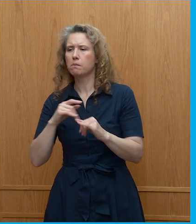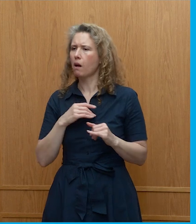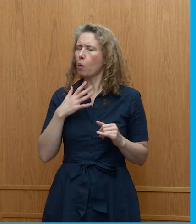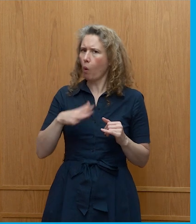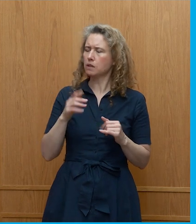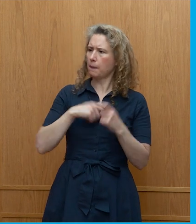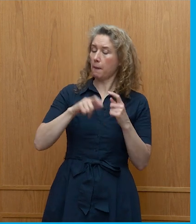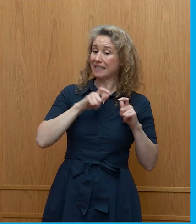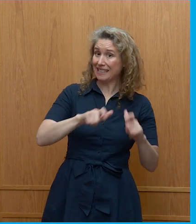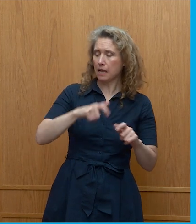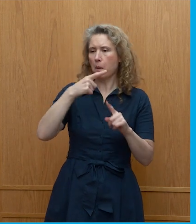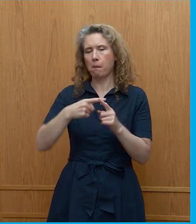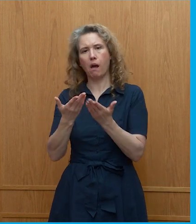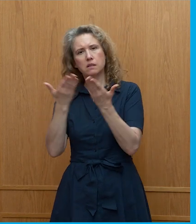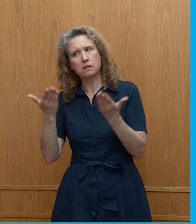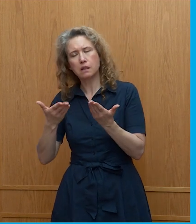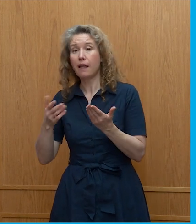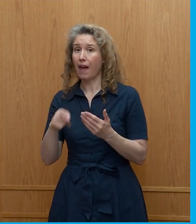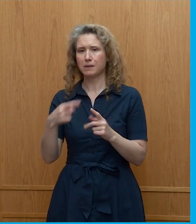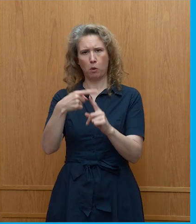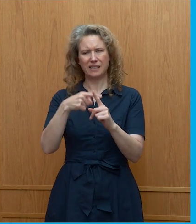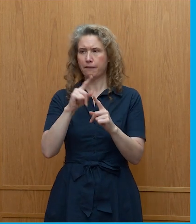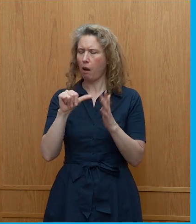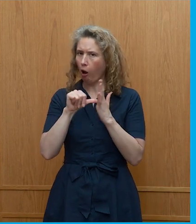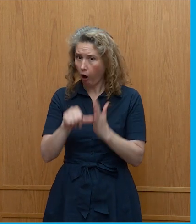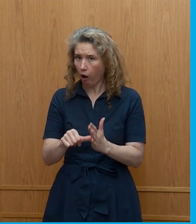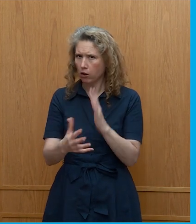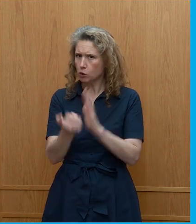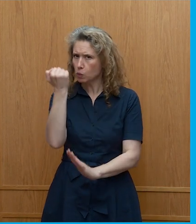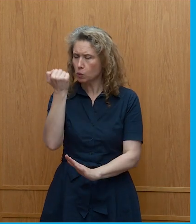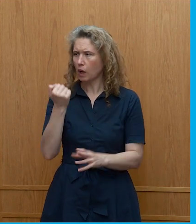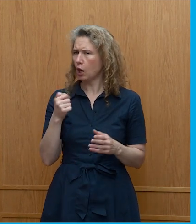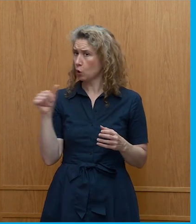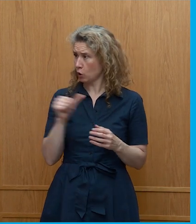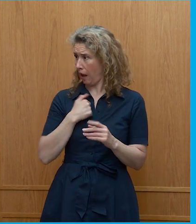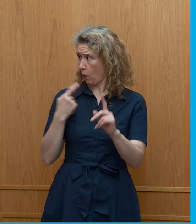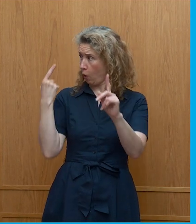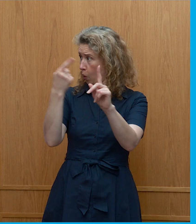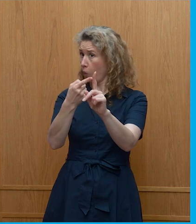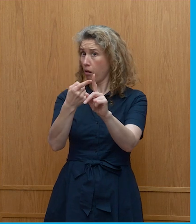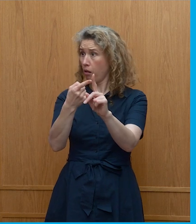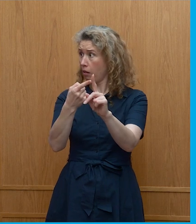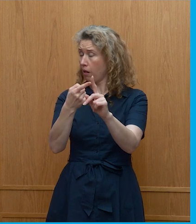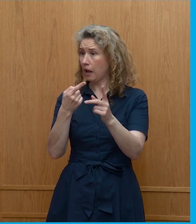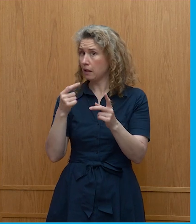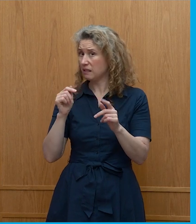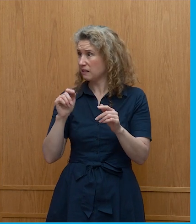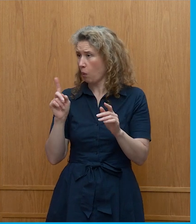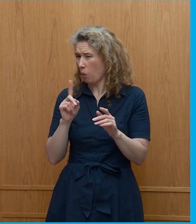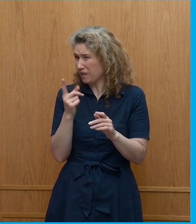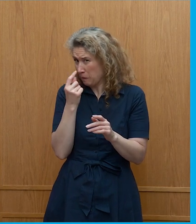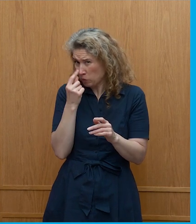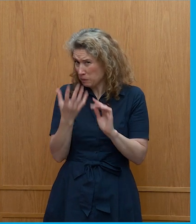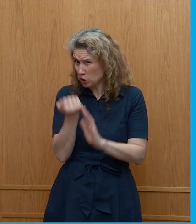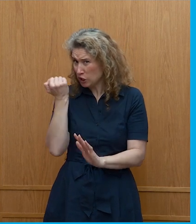a thing but it's very hard to work for should this be our goal and what do you think about our chances of